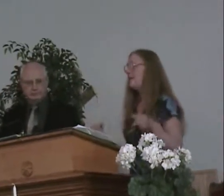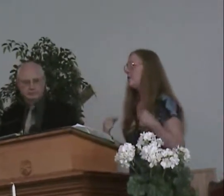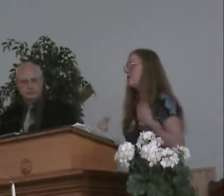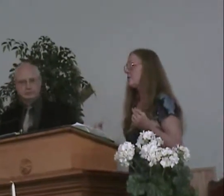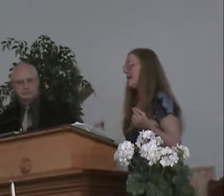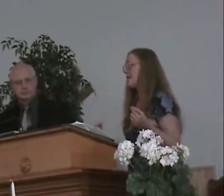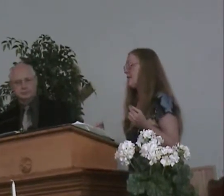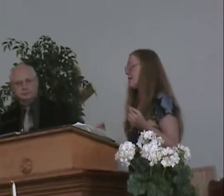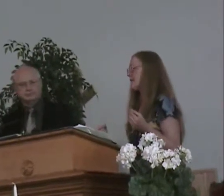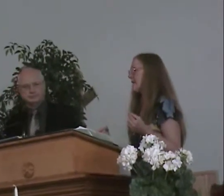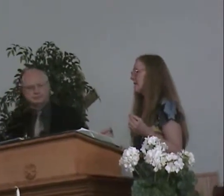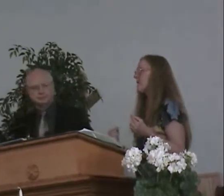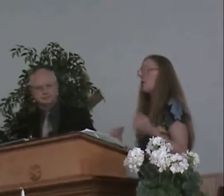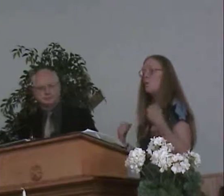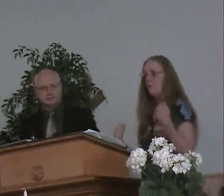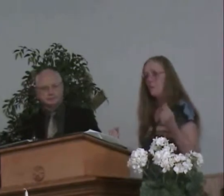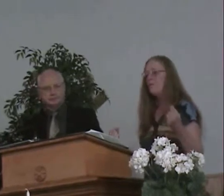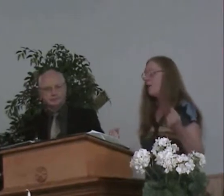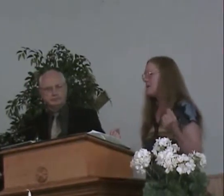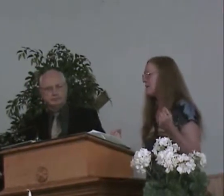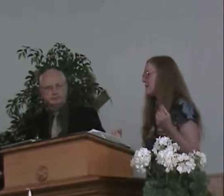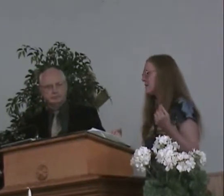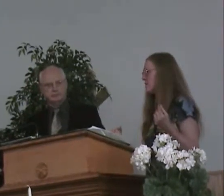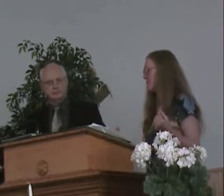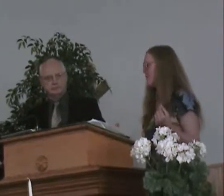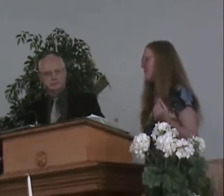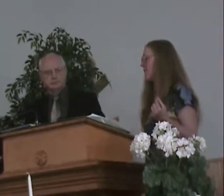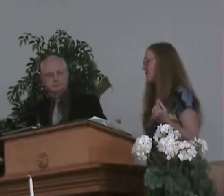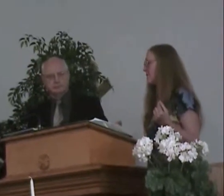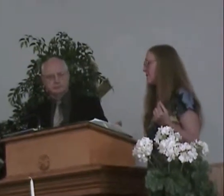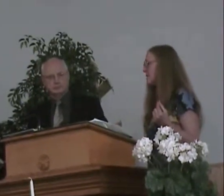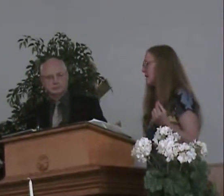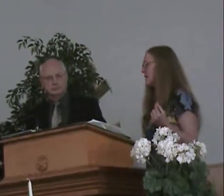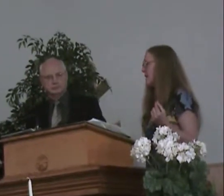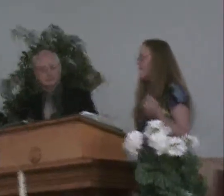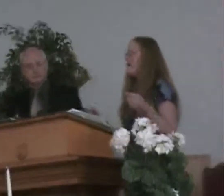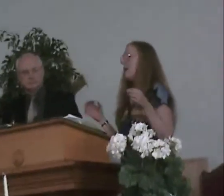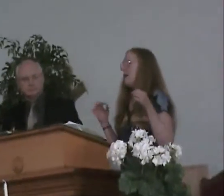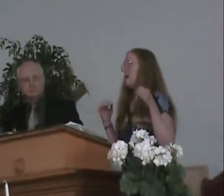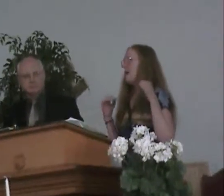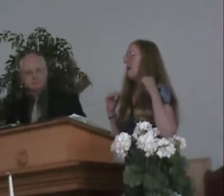We need to understand these things. There will be floods. There will be fires.